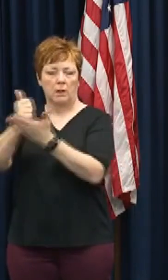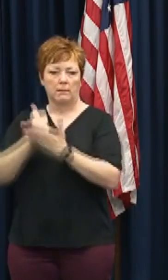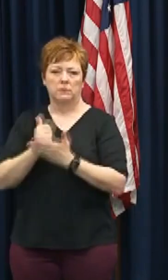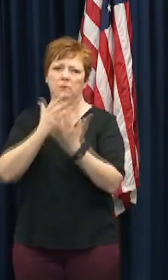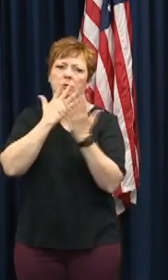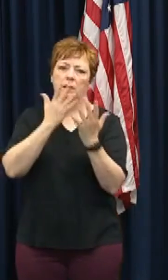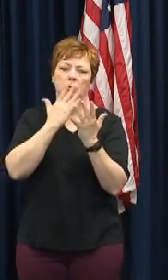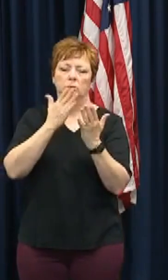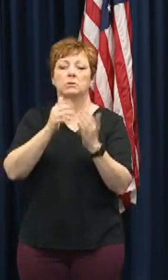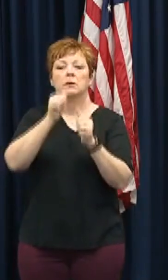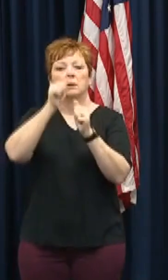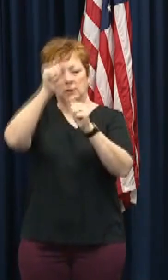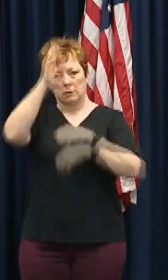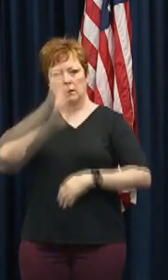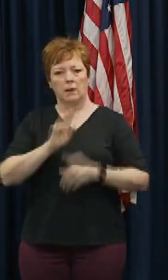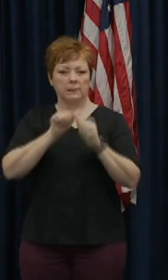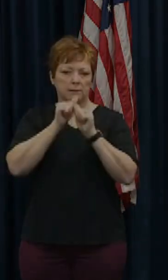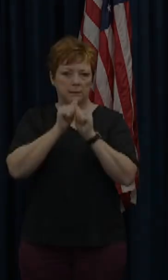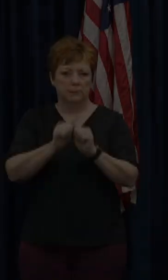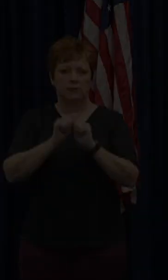and the great state of Alabama.